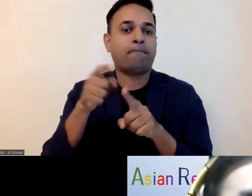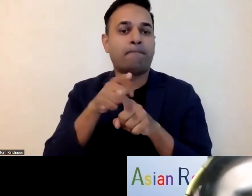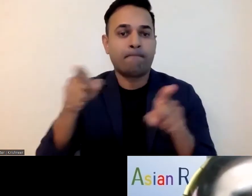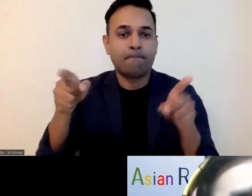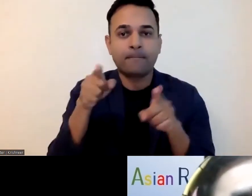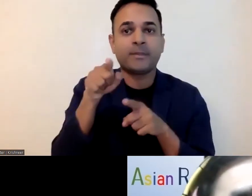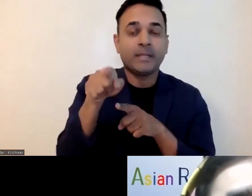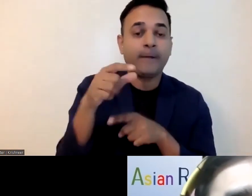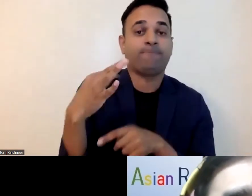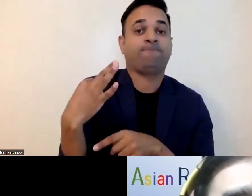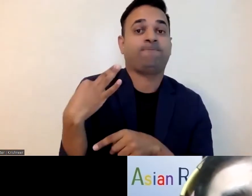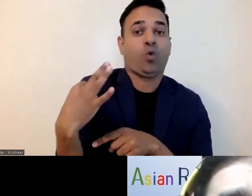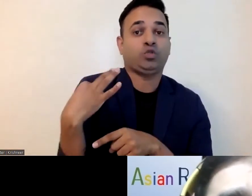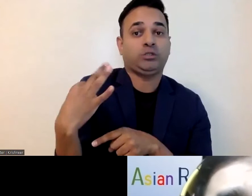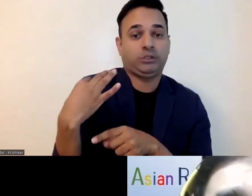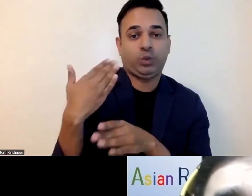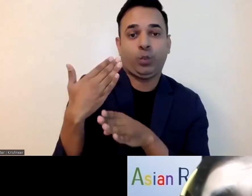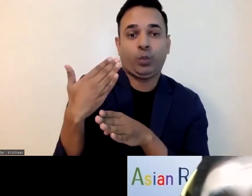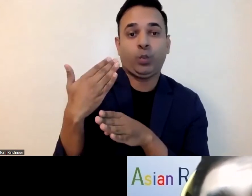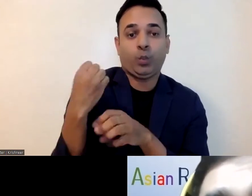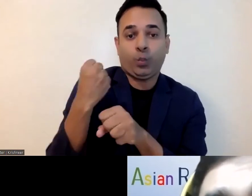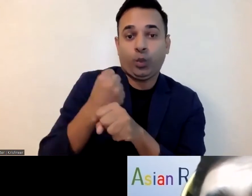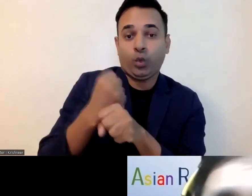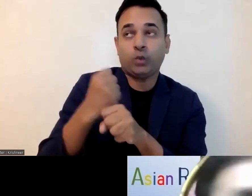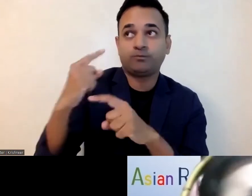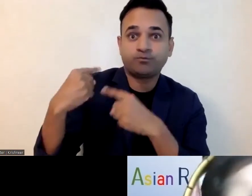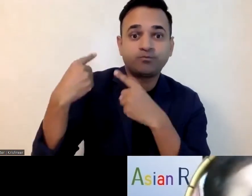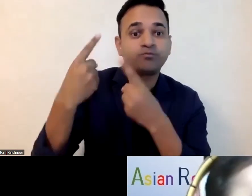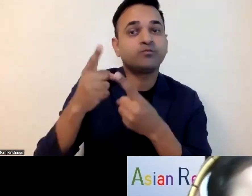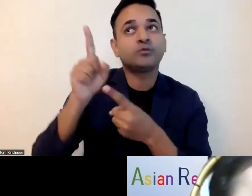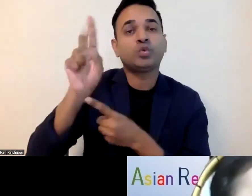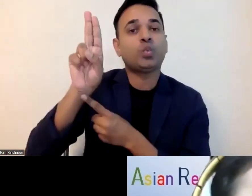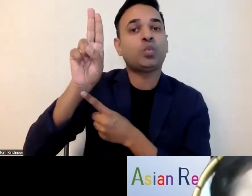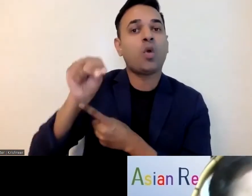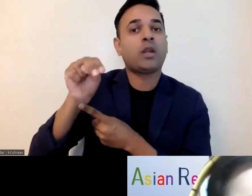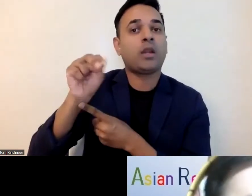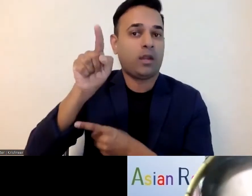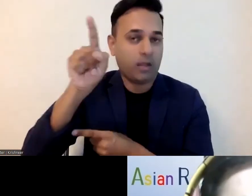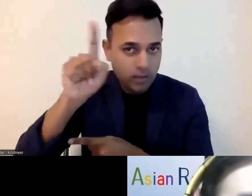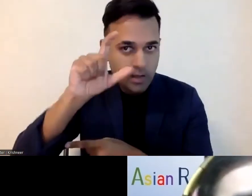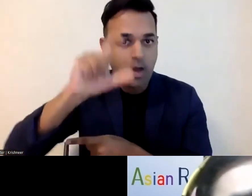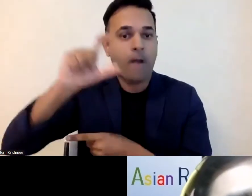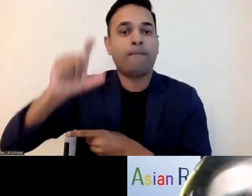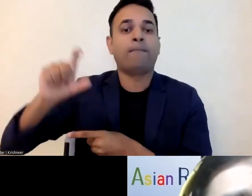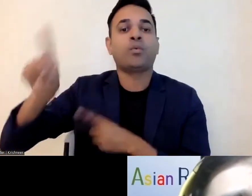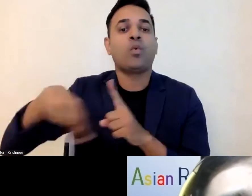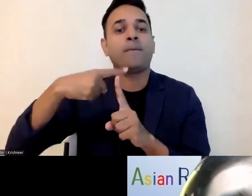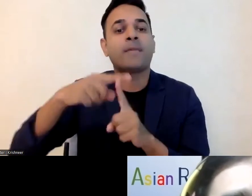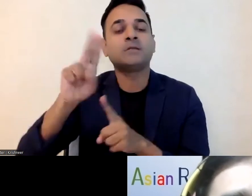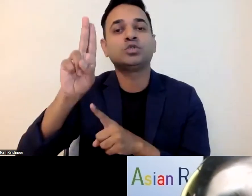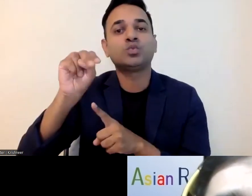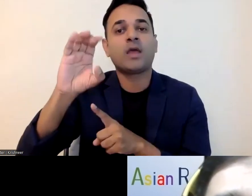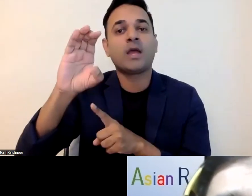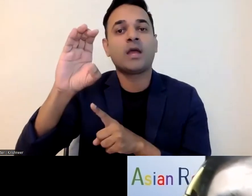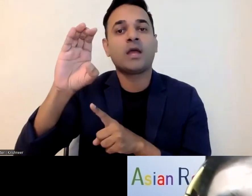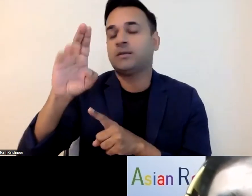neil has also been working as the program associate in diverse patterns private limited a